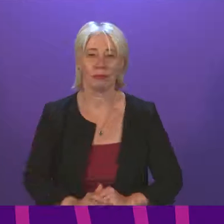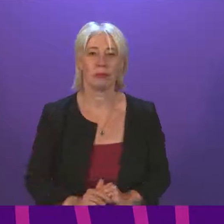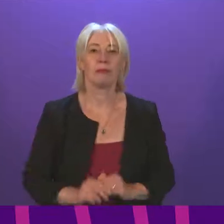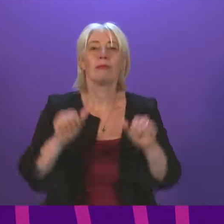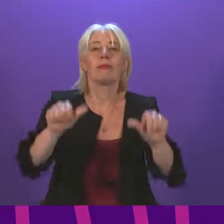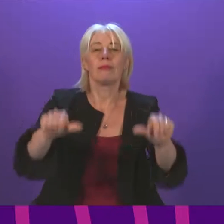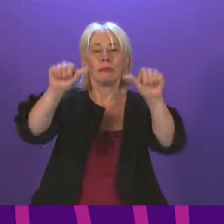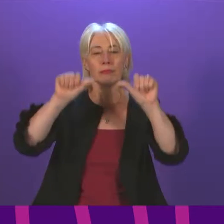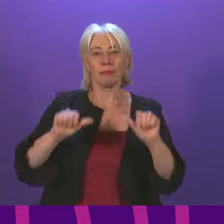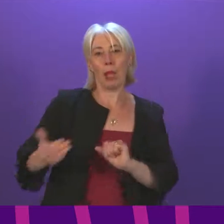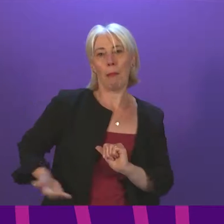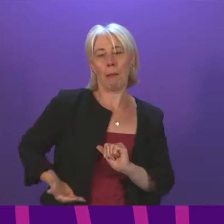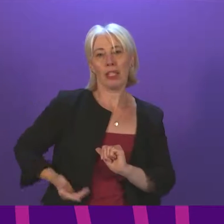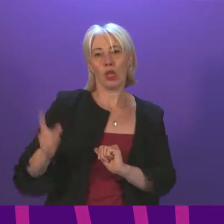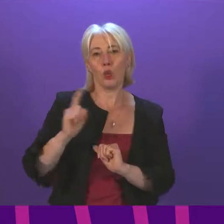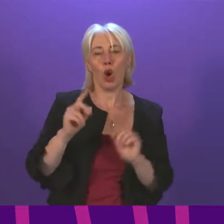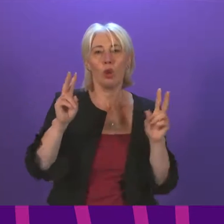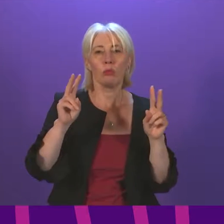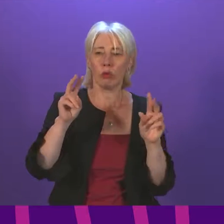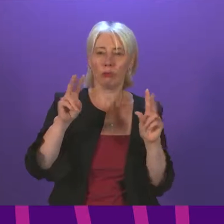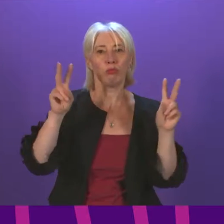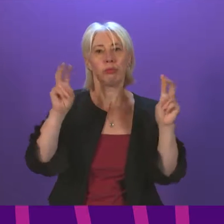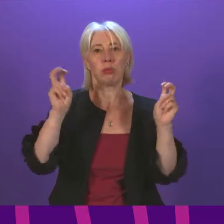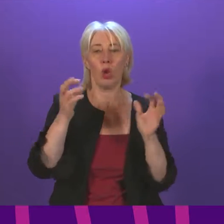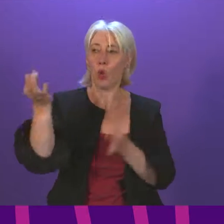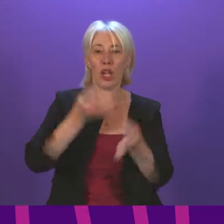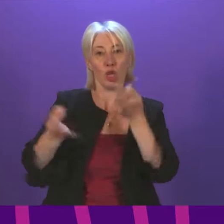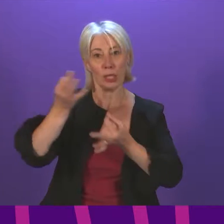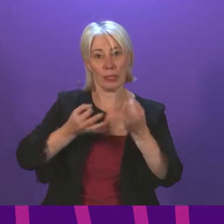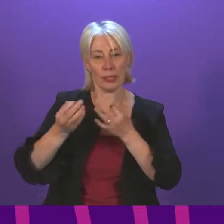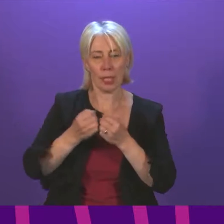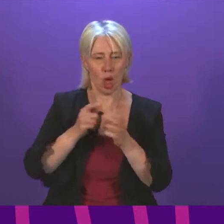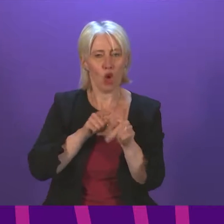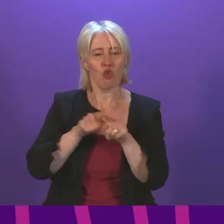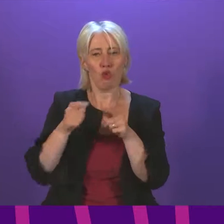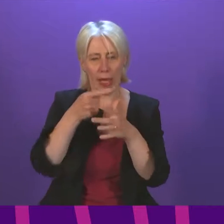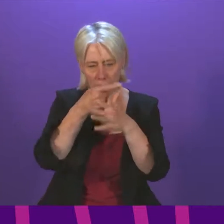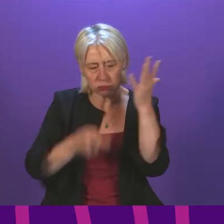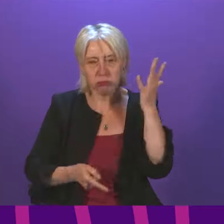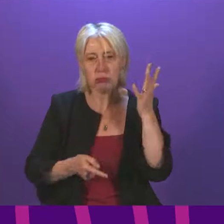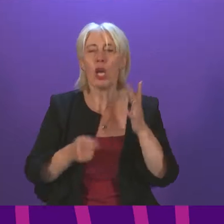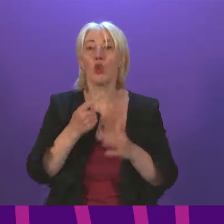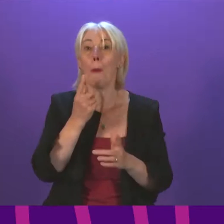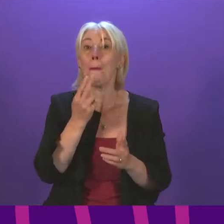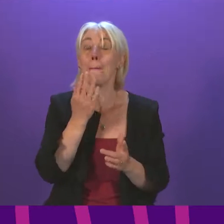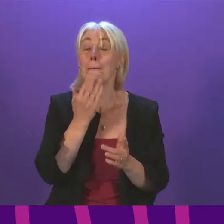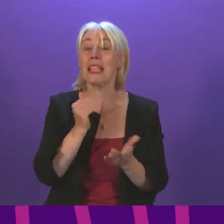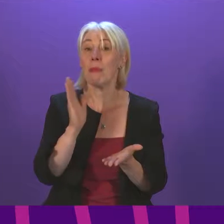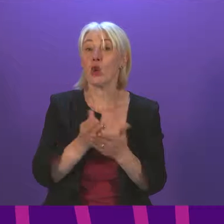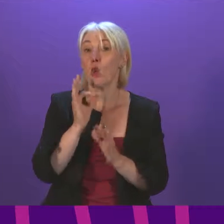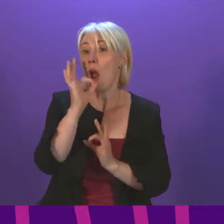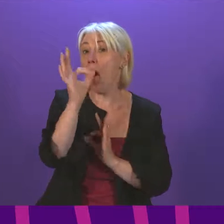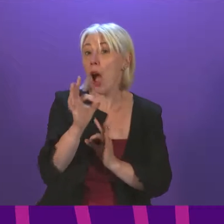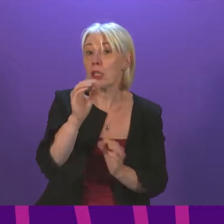The next item of business is topical questions. In order to get as many people in as possible, I'd be grateful for succinct questions and